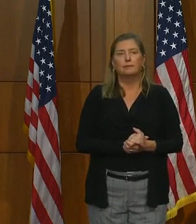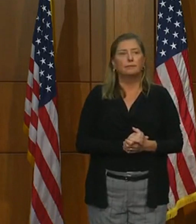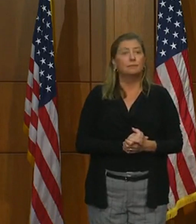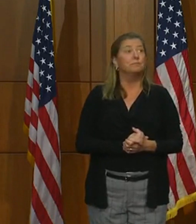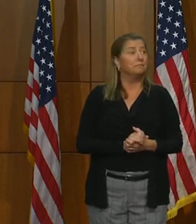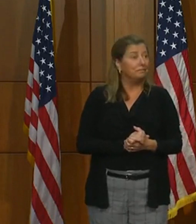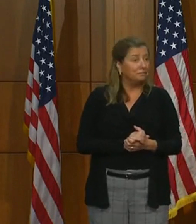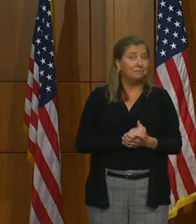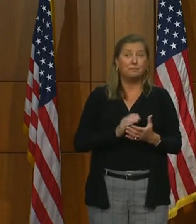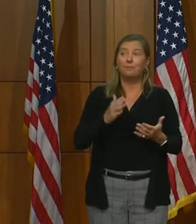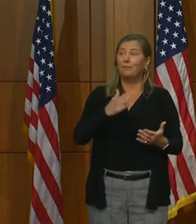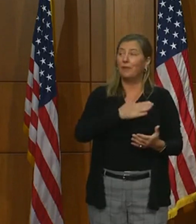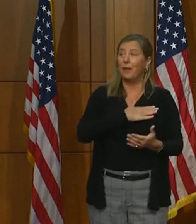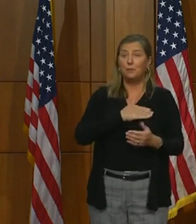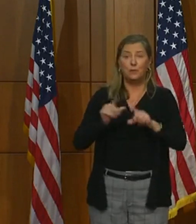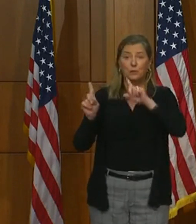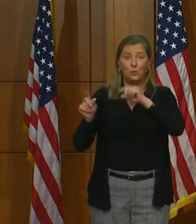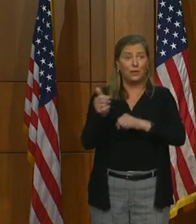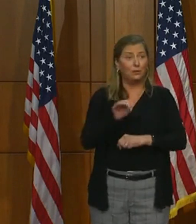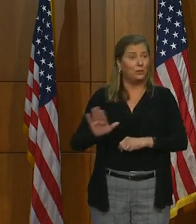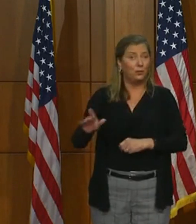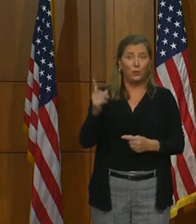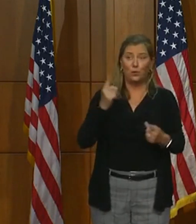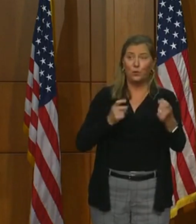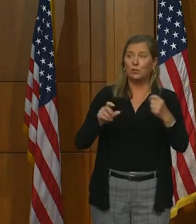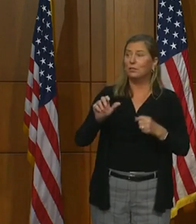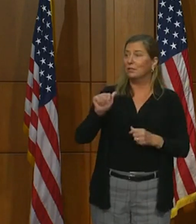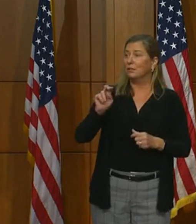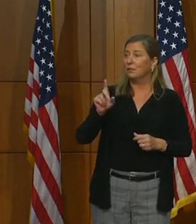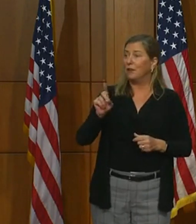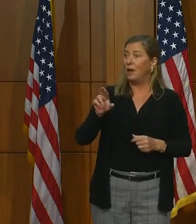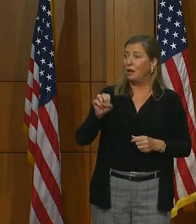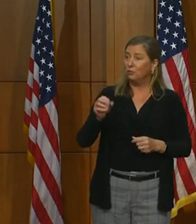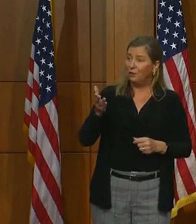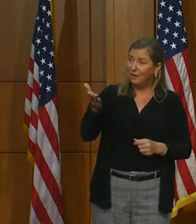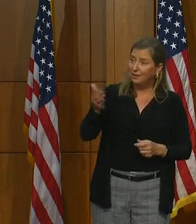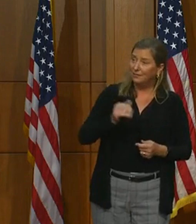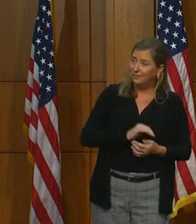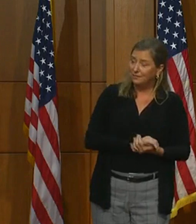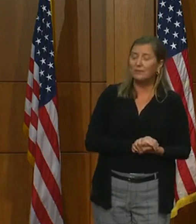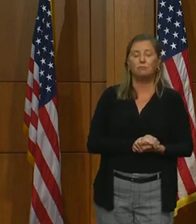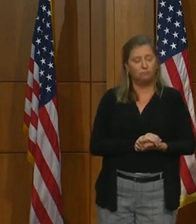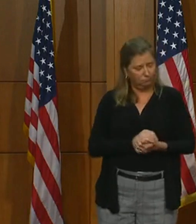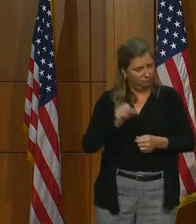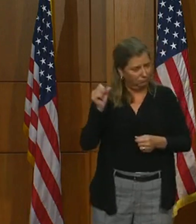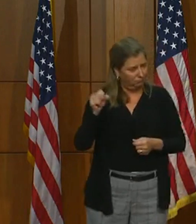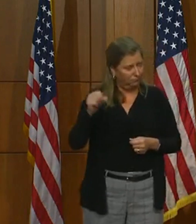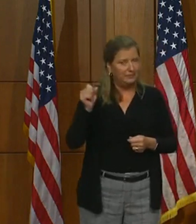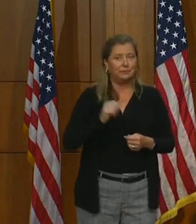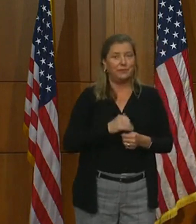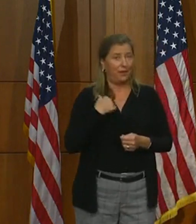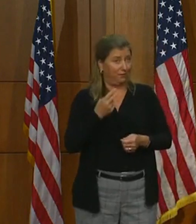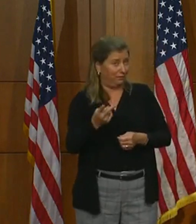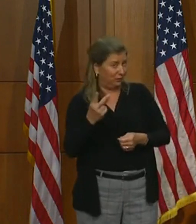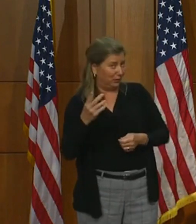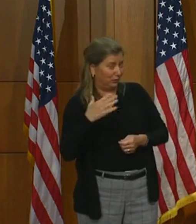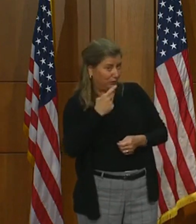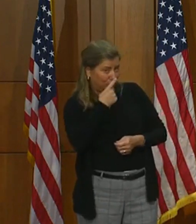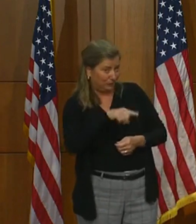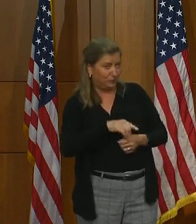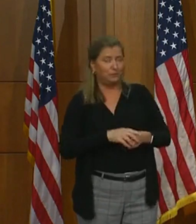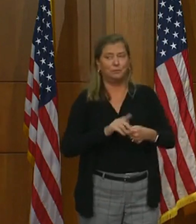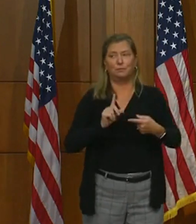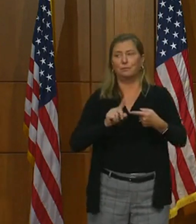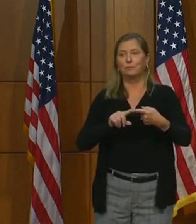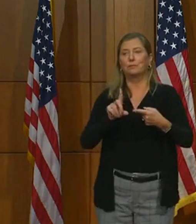All right. Be glad to answer your questions. Andre, you have any questions today? Sure, Governor. Two, if I may. First,